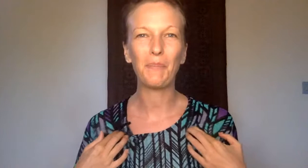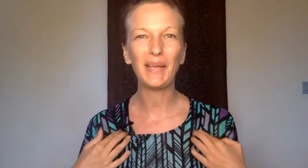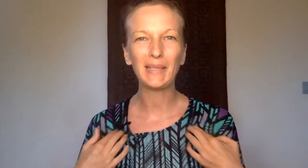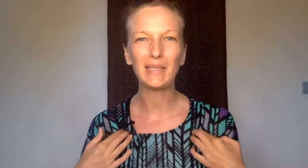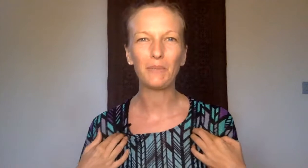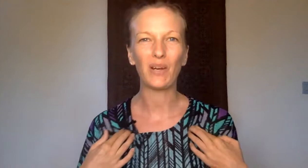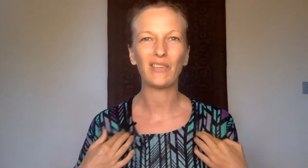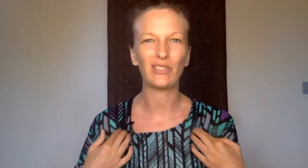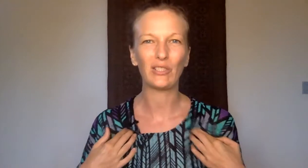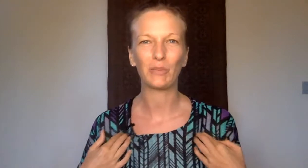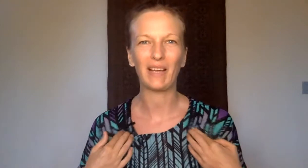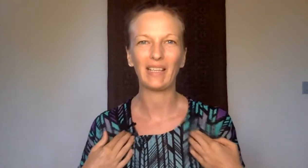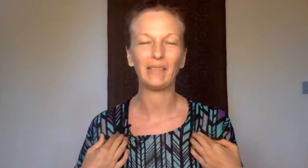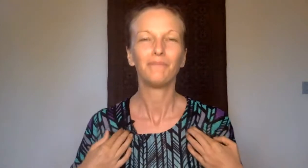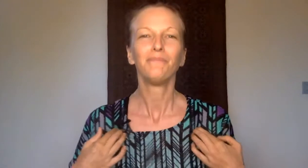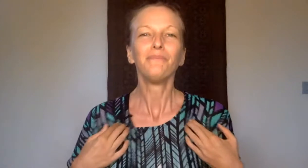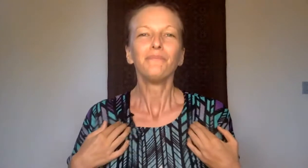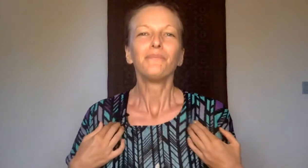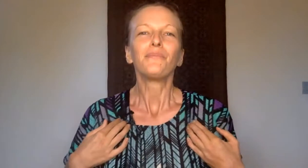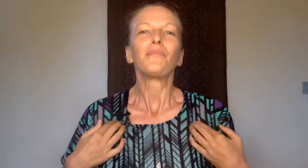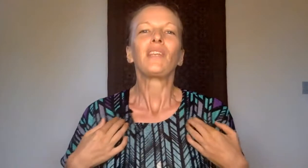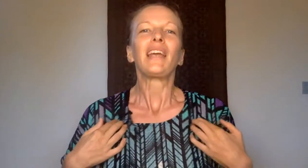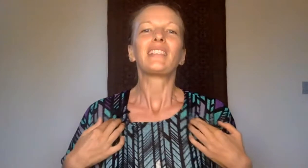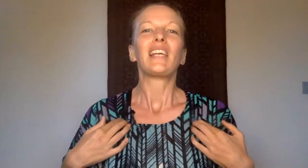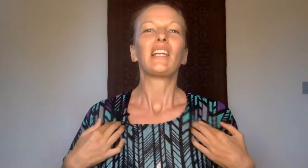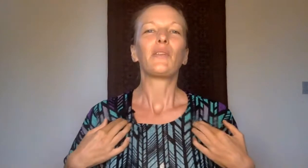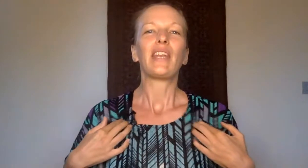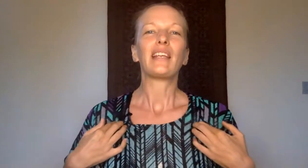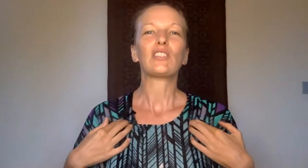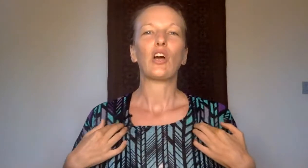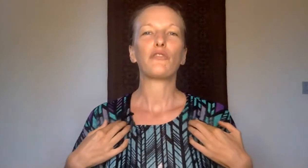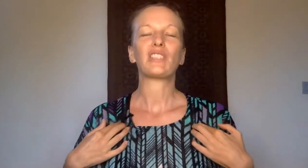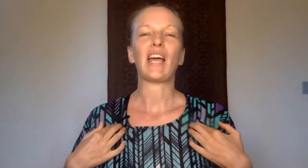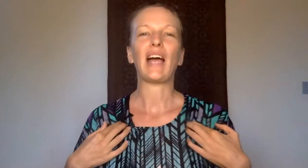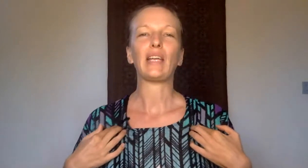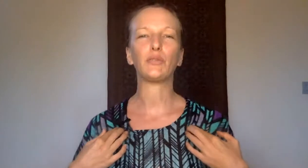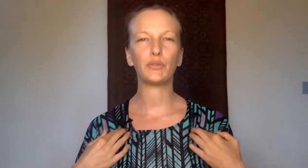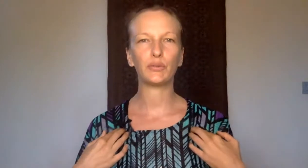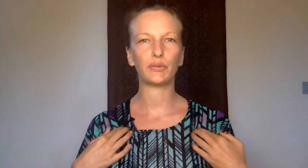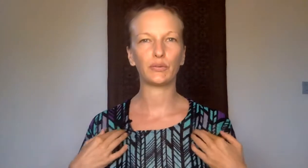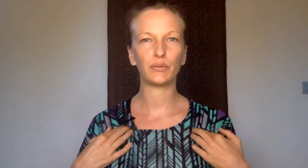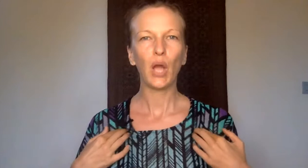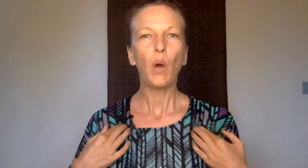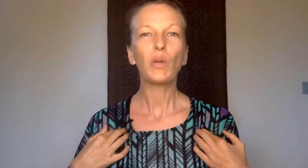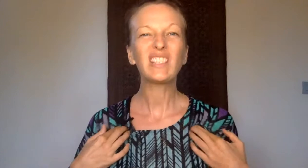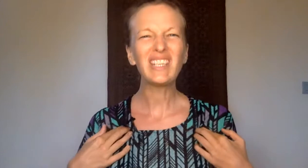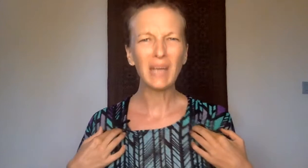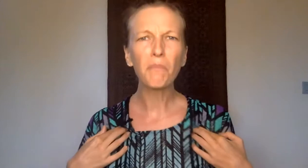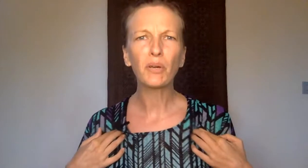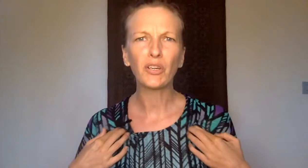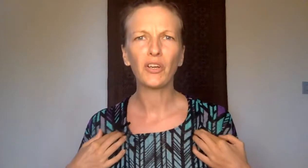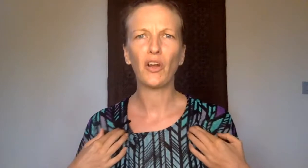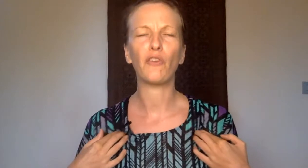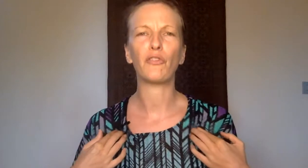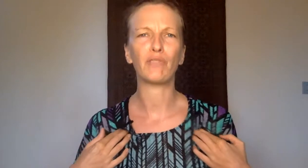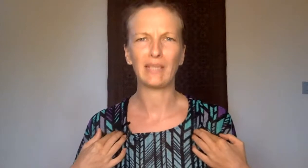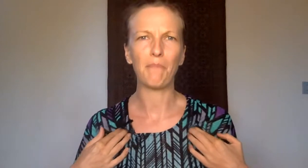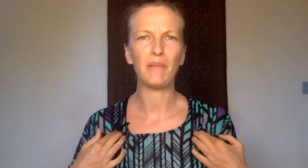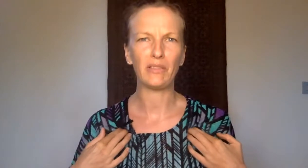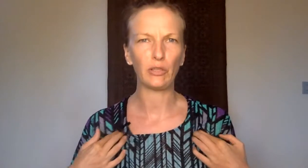big deep breath into your belly, exhaling with a nice soft sigh. What's the number of the resentment that